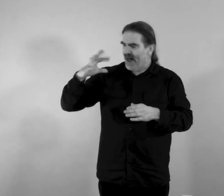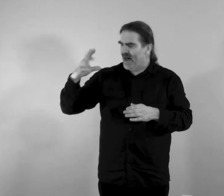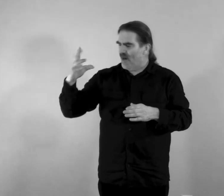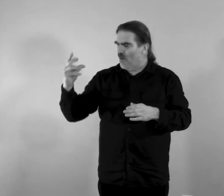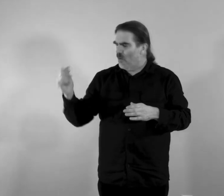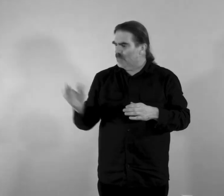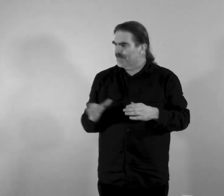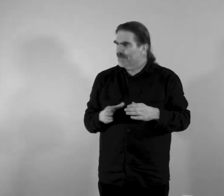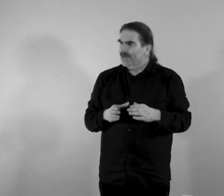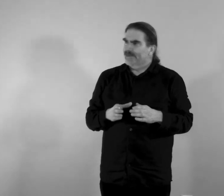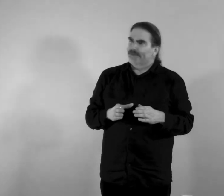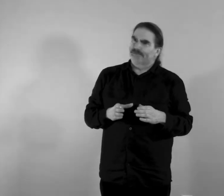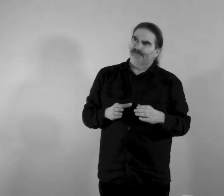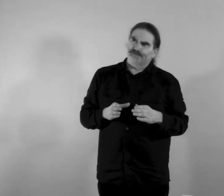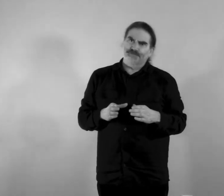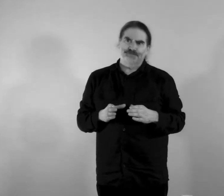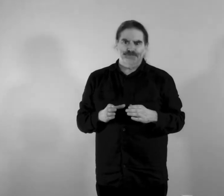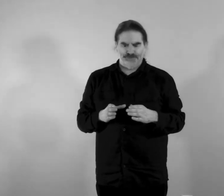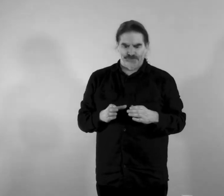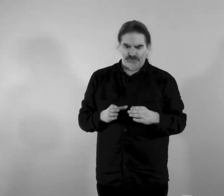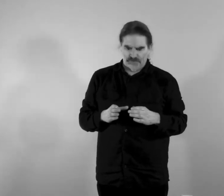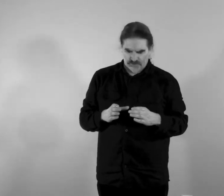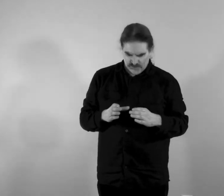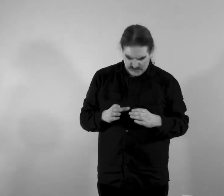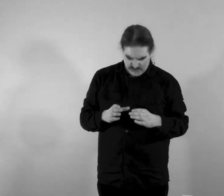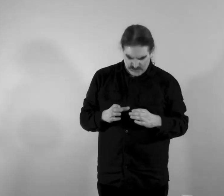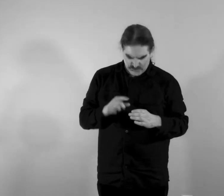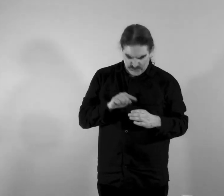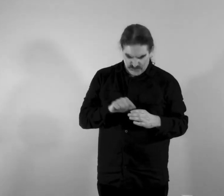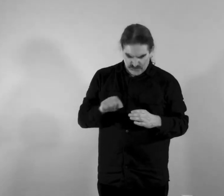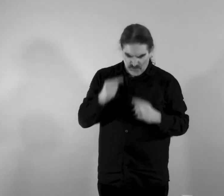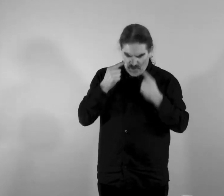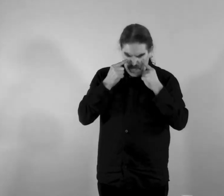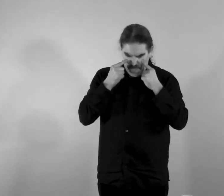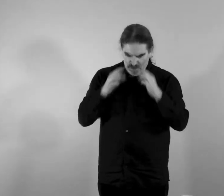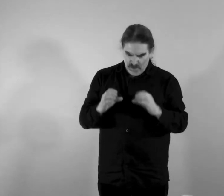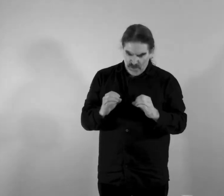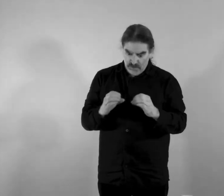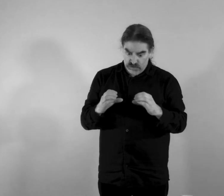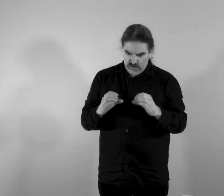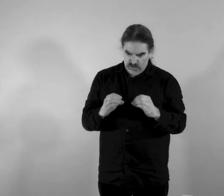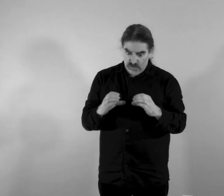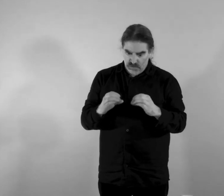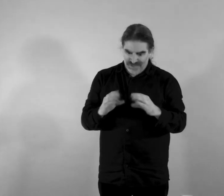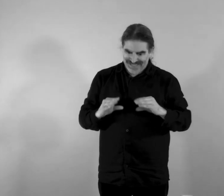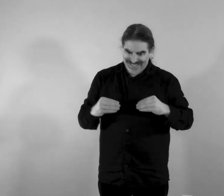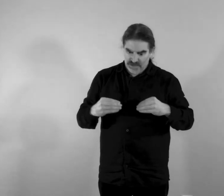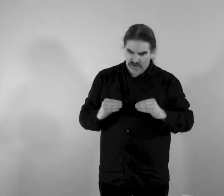whose eyes reflecting smile.